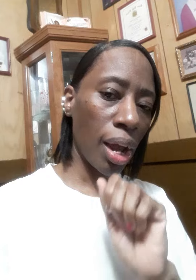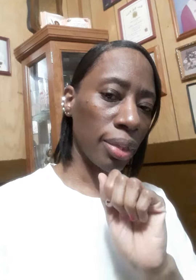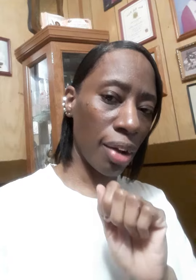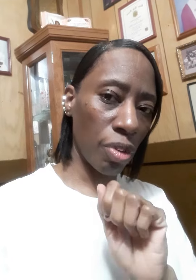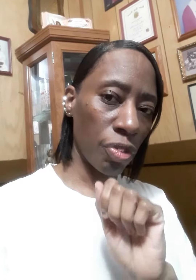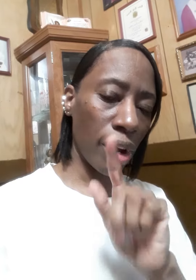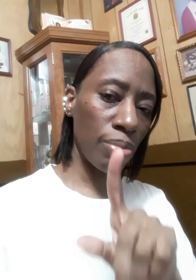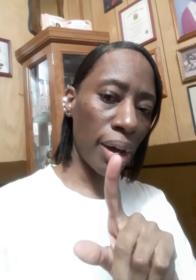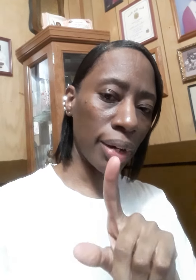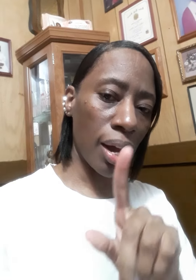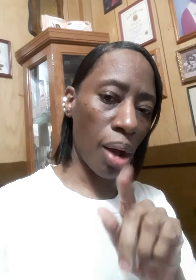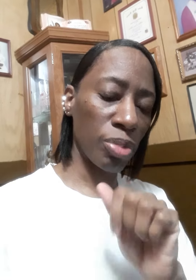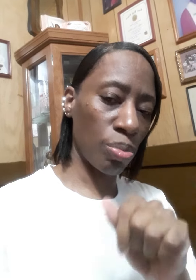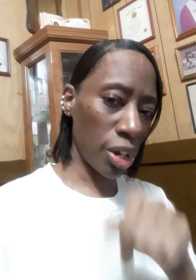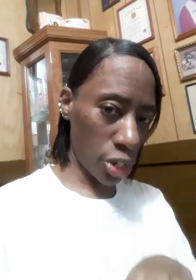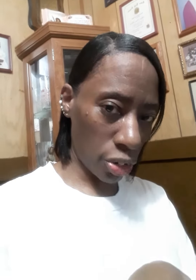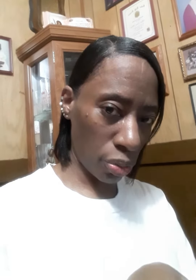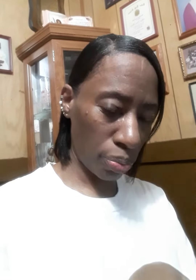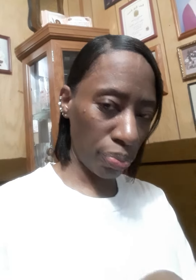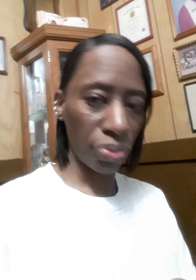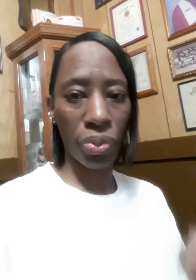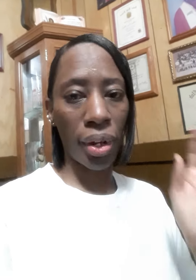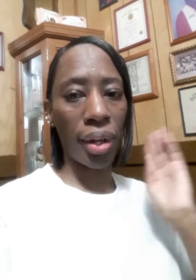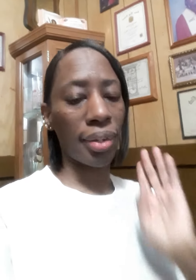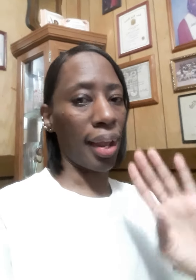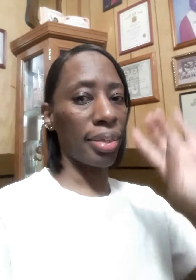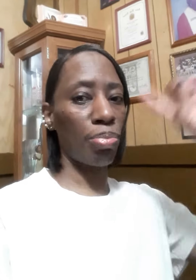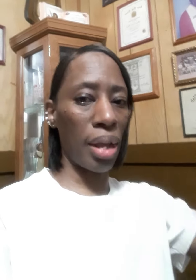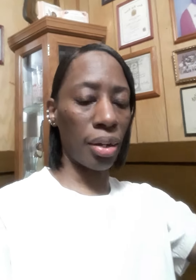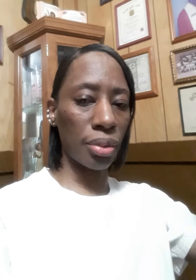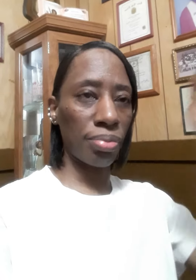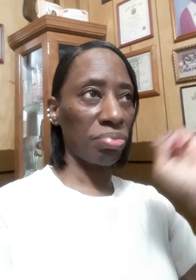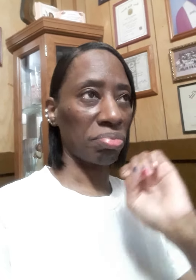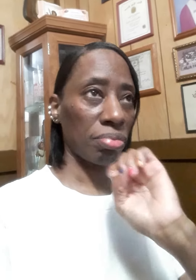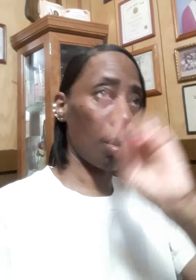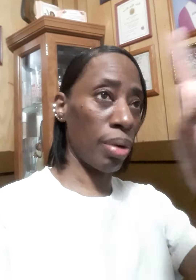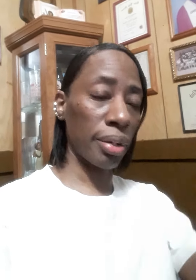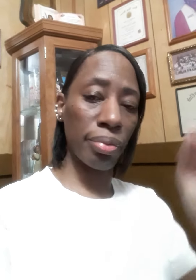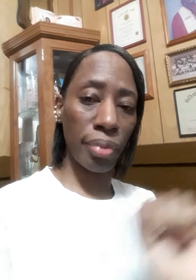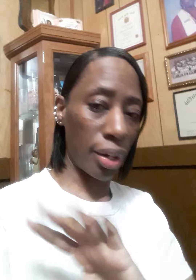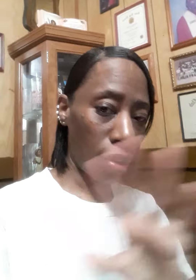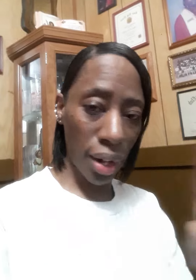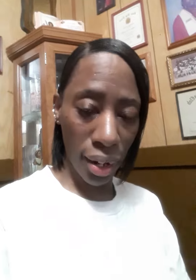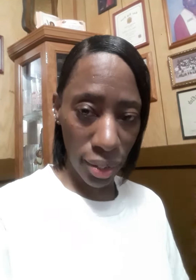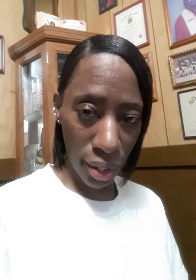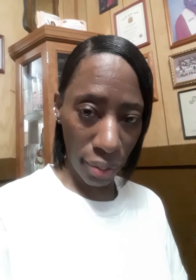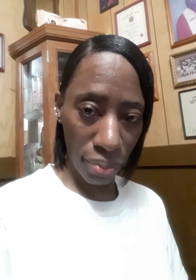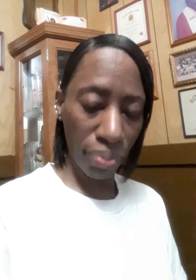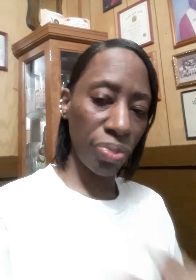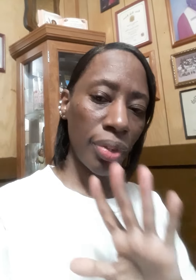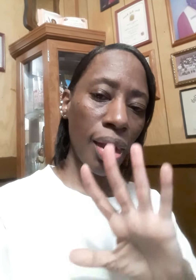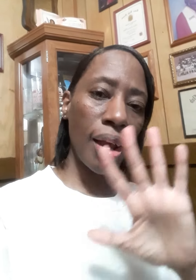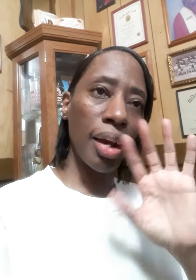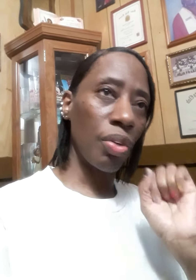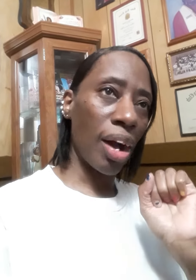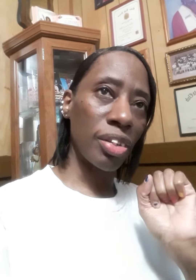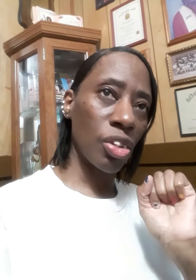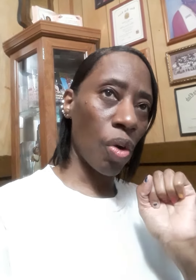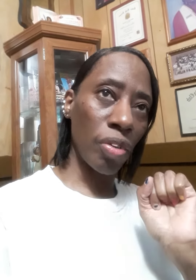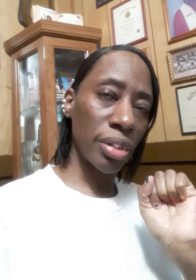thankful for everybody that comes to my channel. They hit the bell, the button, and all that good stuff. You guys are so awesome.